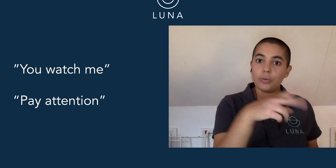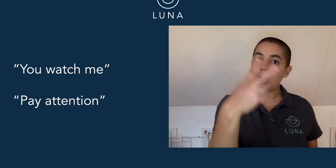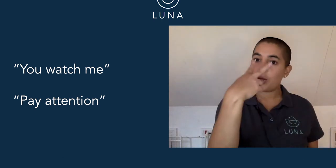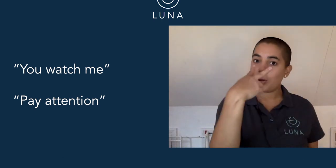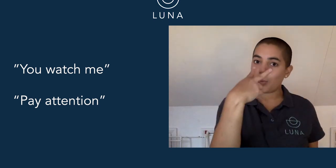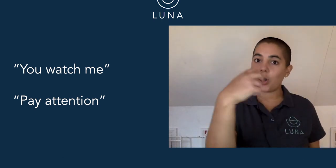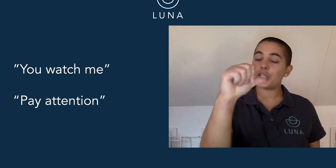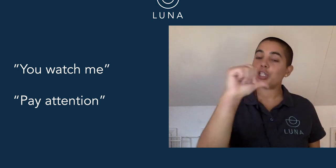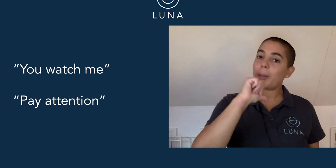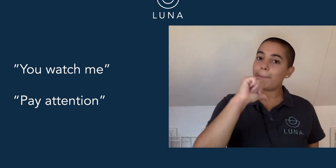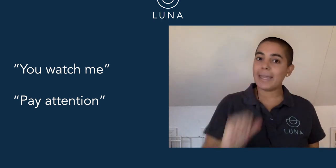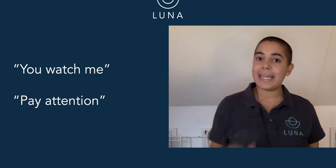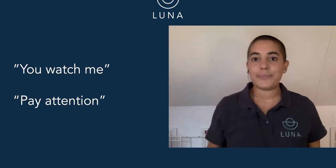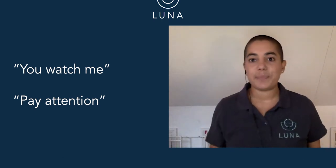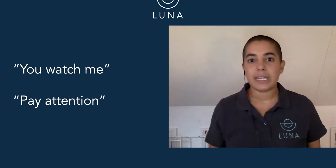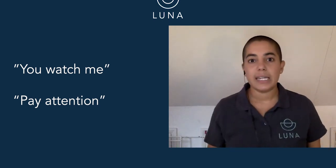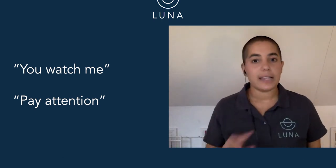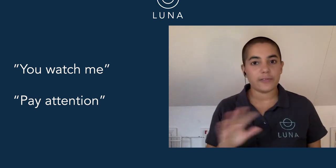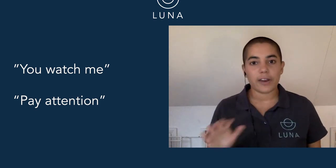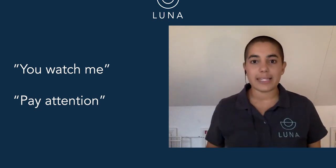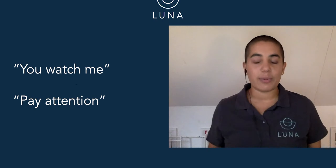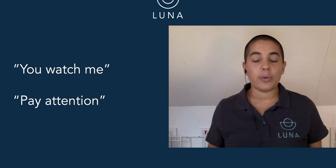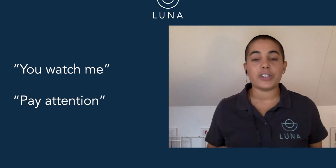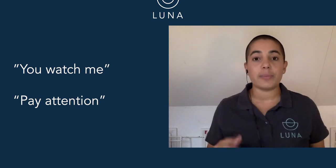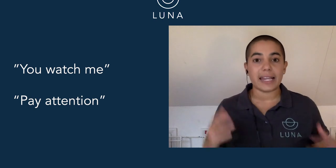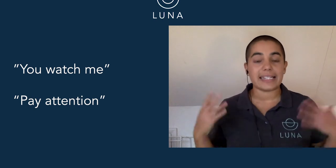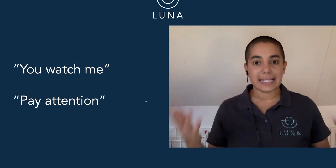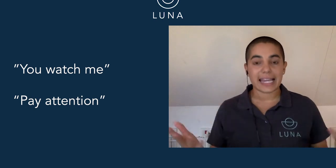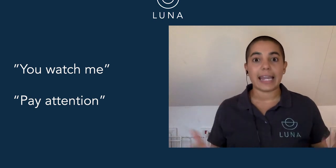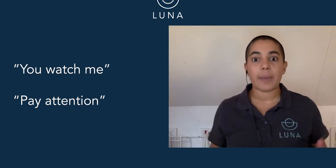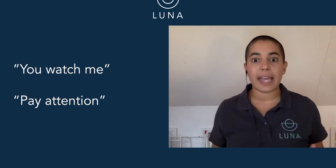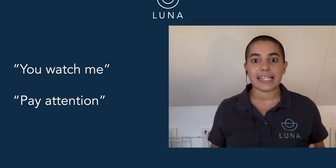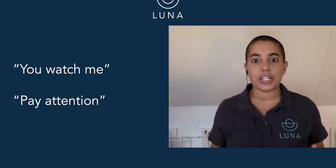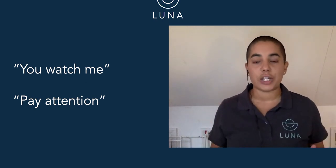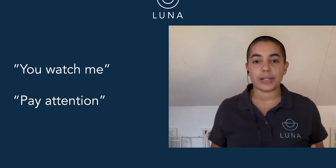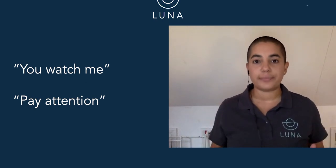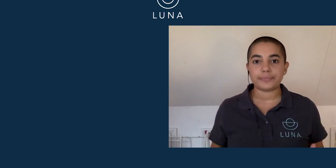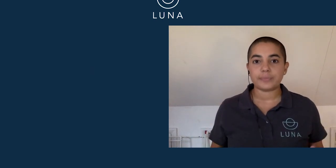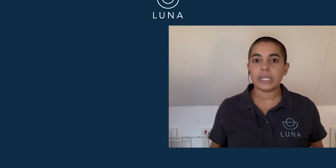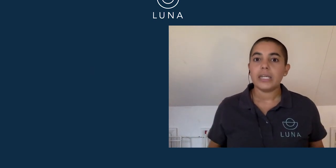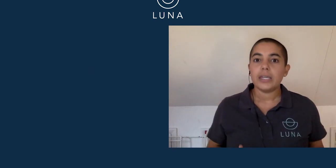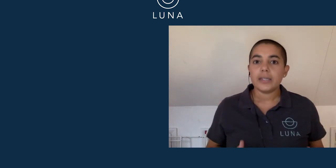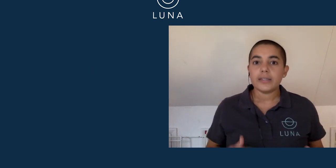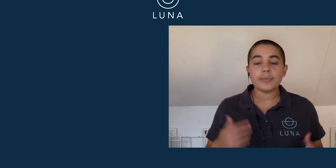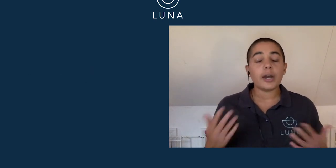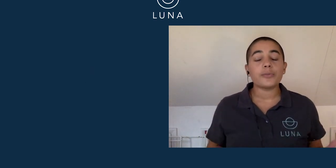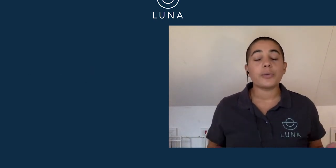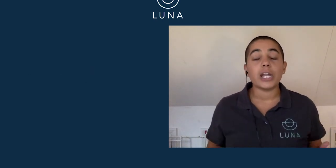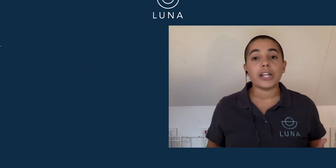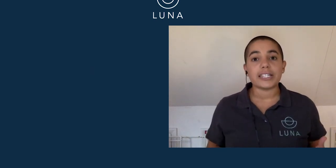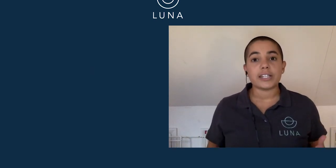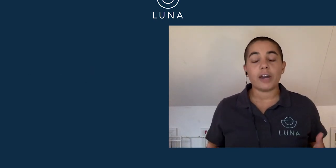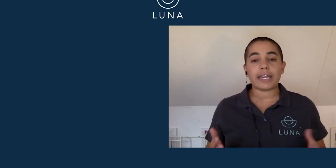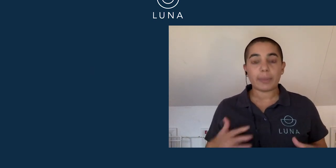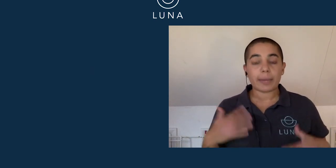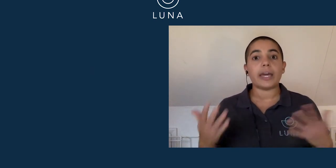watch me. That's a very simple one just to basically say, pay attention. Sometimes when you're learning to dive, it can be a bit